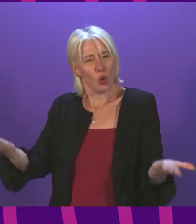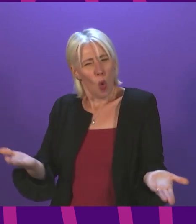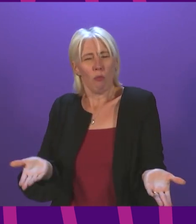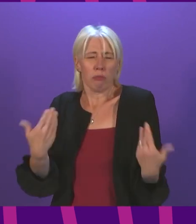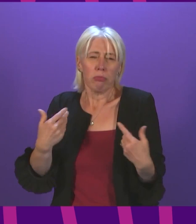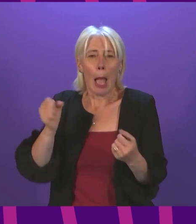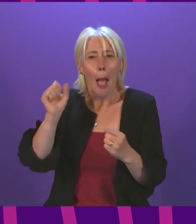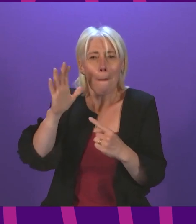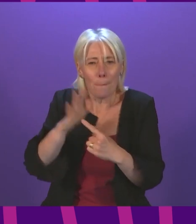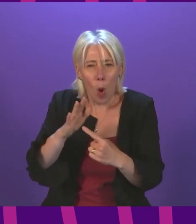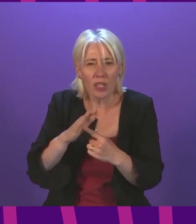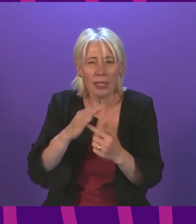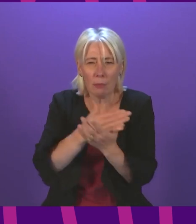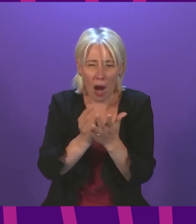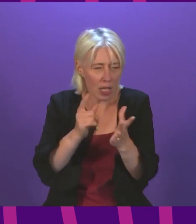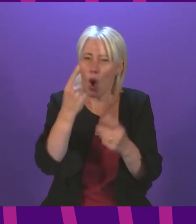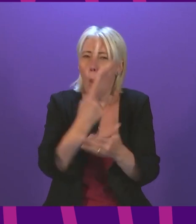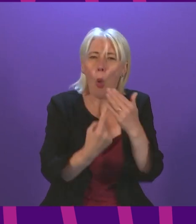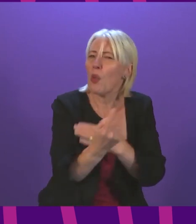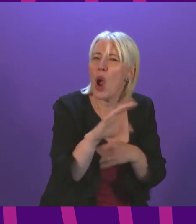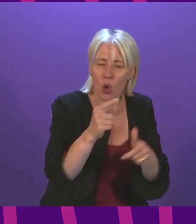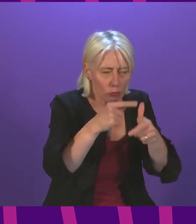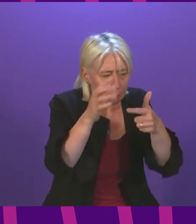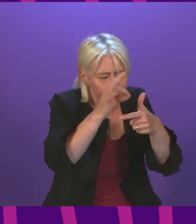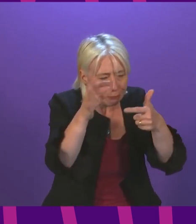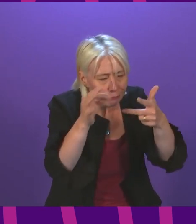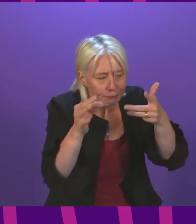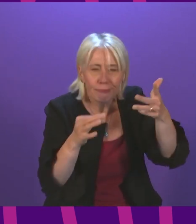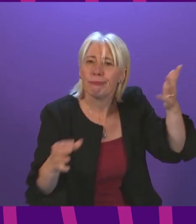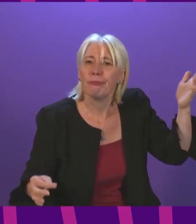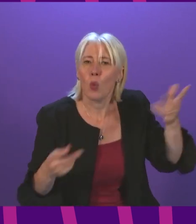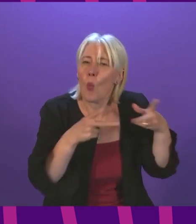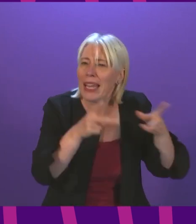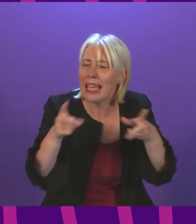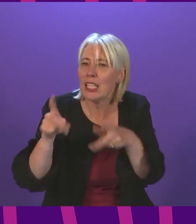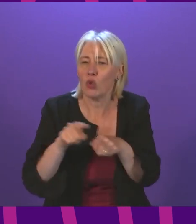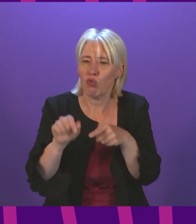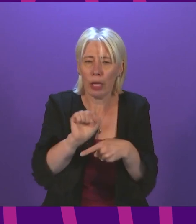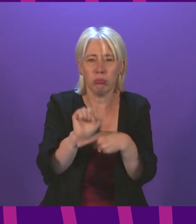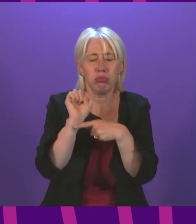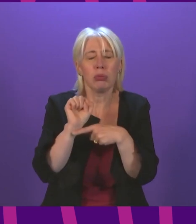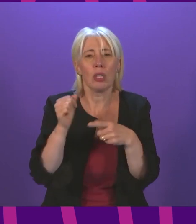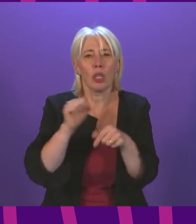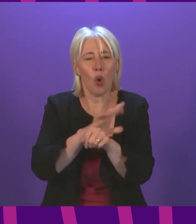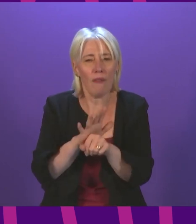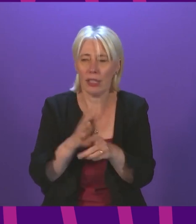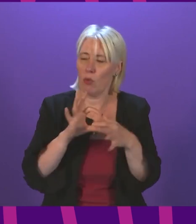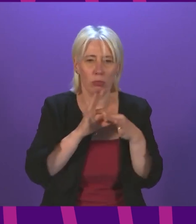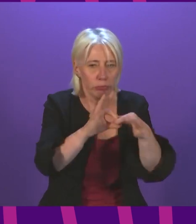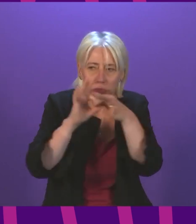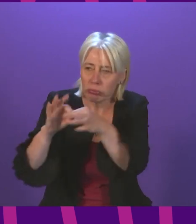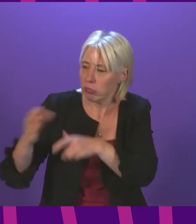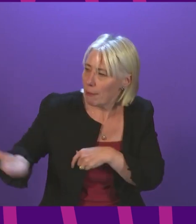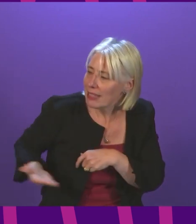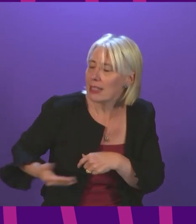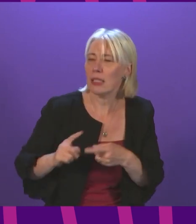part of an overall package of measures to reduce the risk that Covid presents to us we'll continue to work with businesses